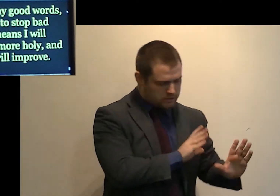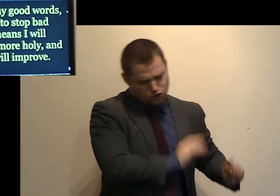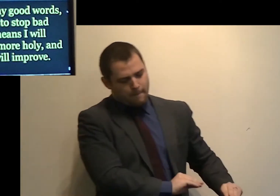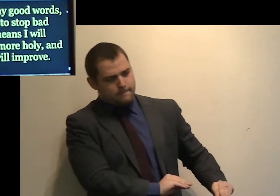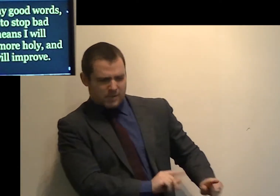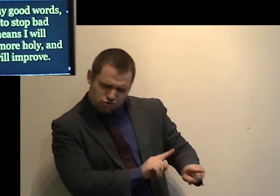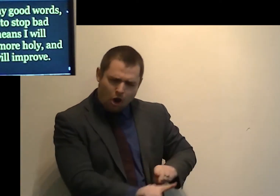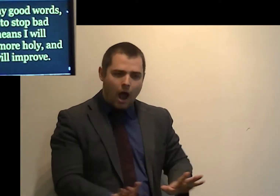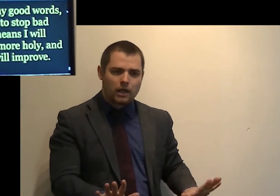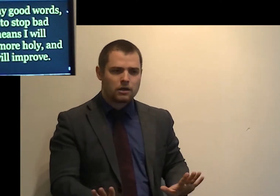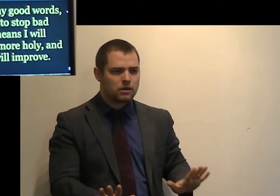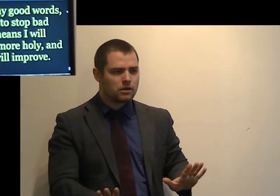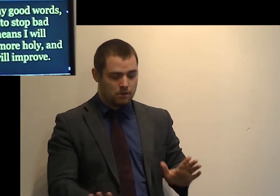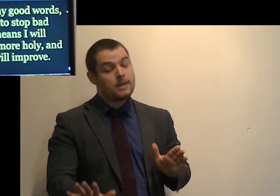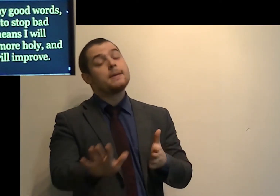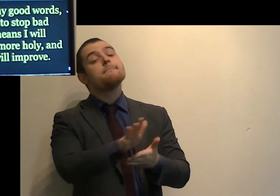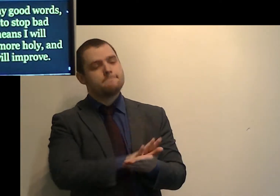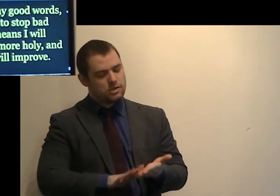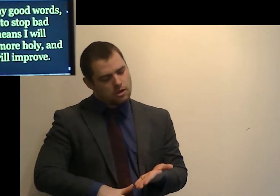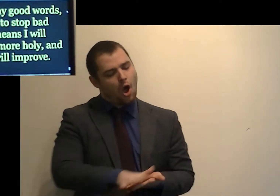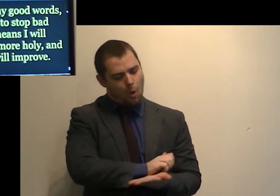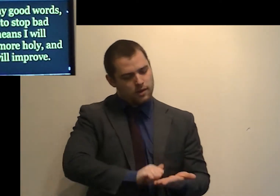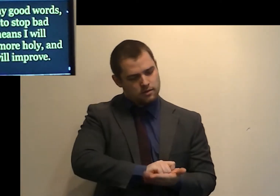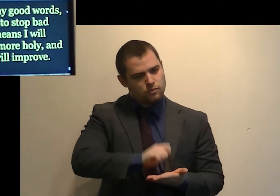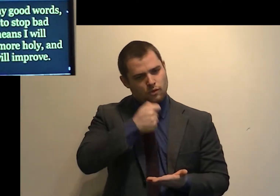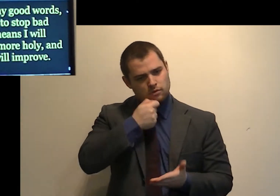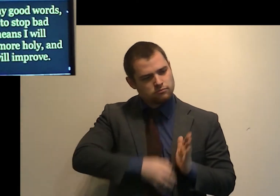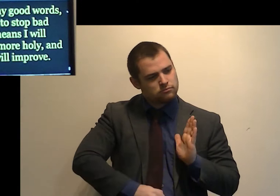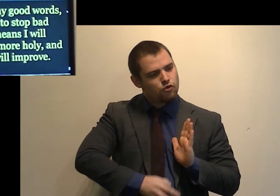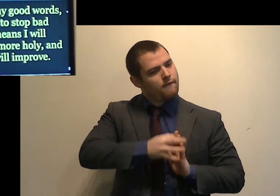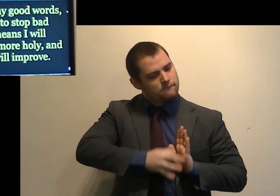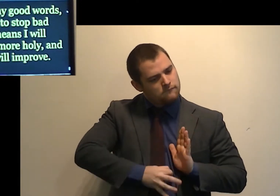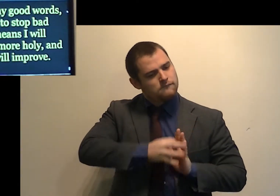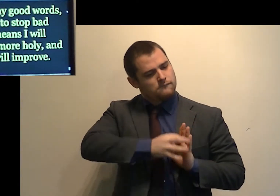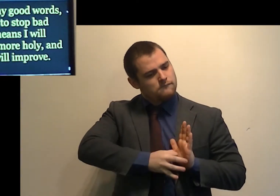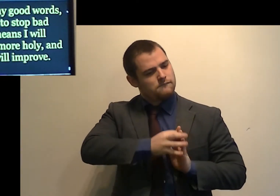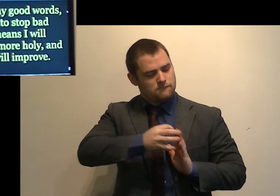Means I will become more holy, and my life will improve.